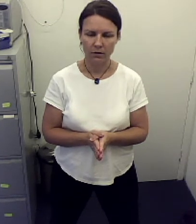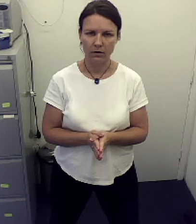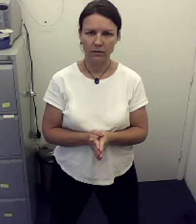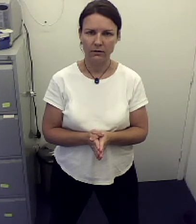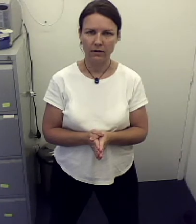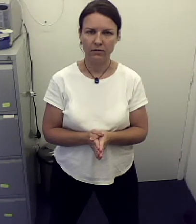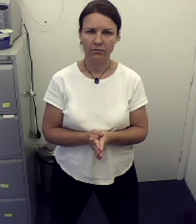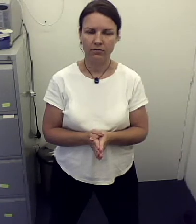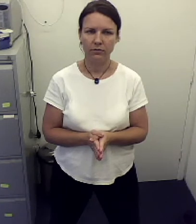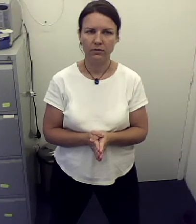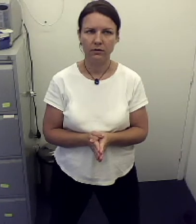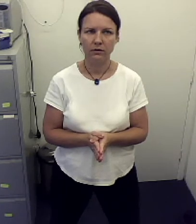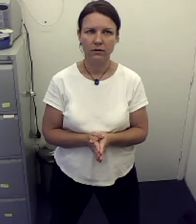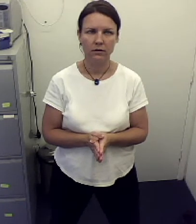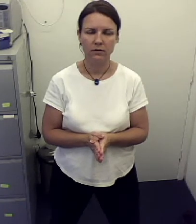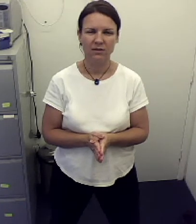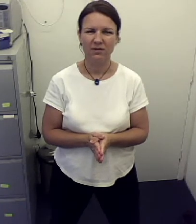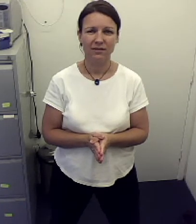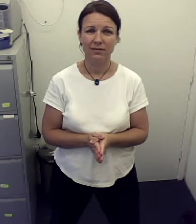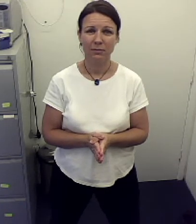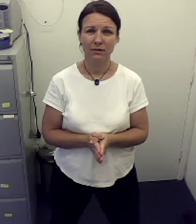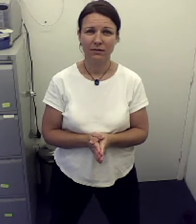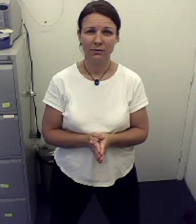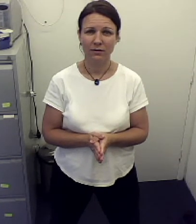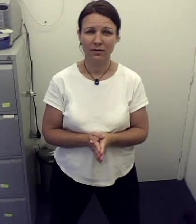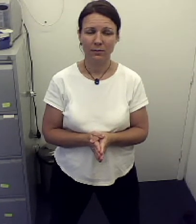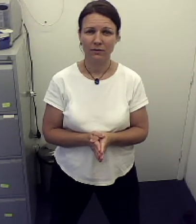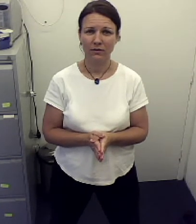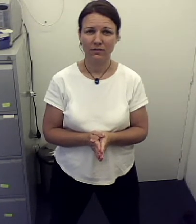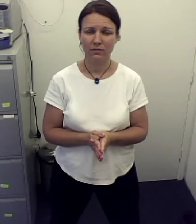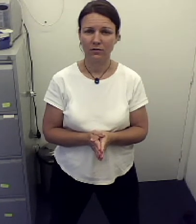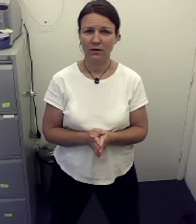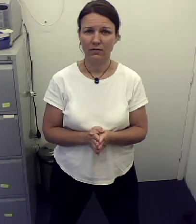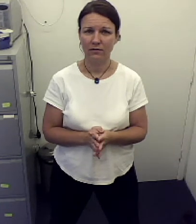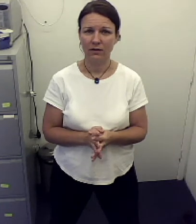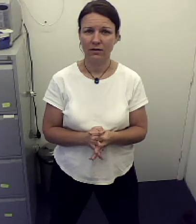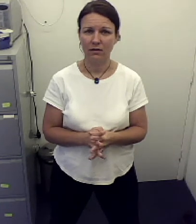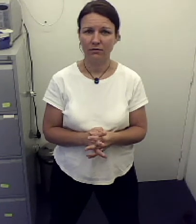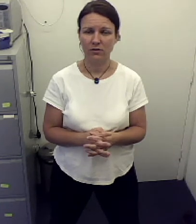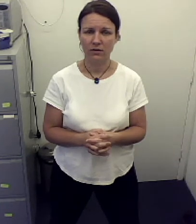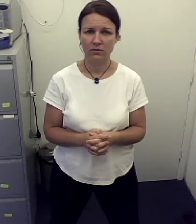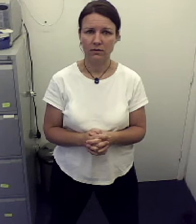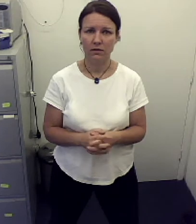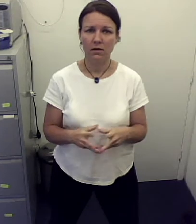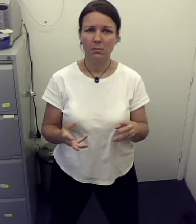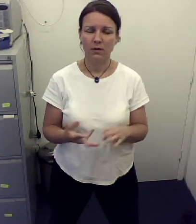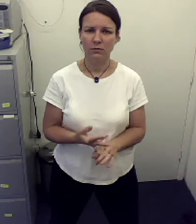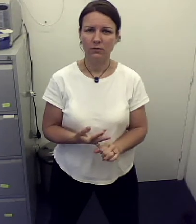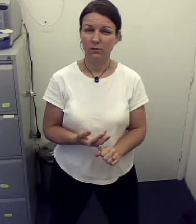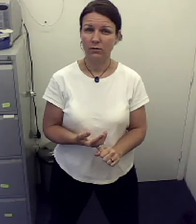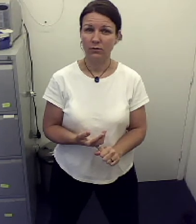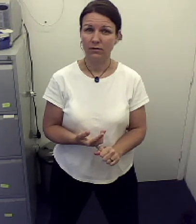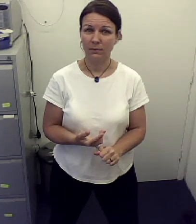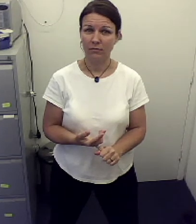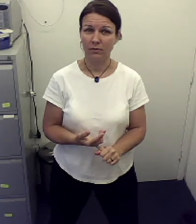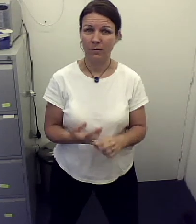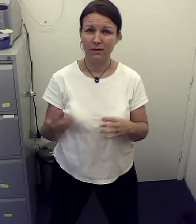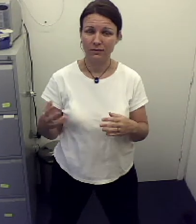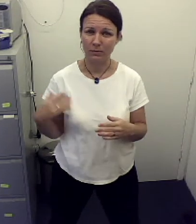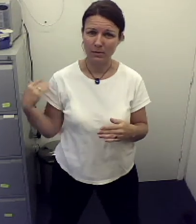occurs if, well just to be honest, through the normal stresses and strains of daily life, challenges. Plus also if you've thought of something from the past, you bring